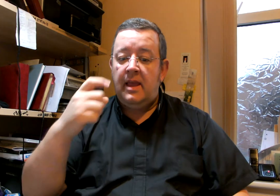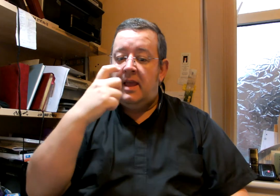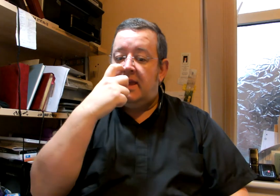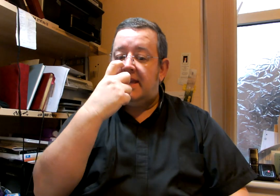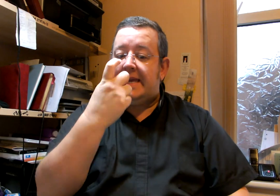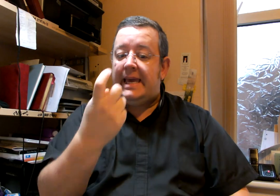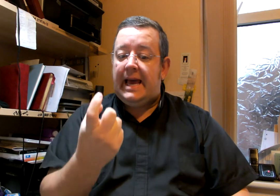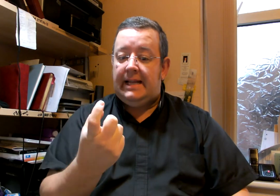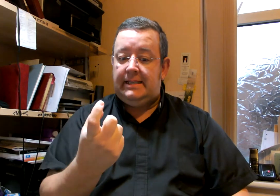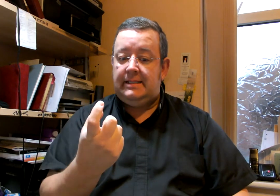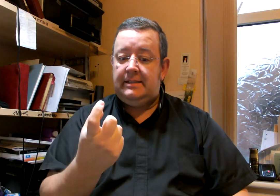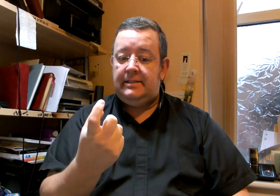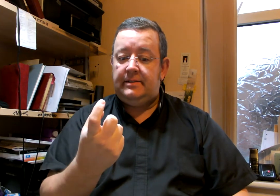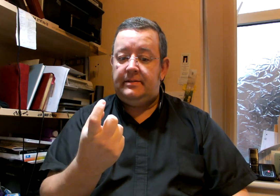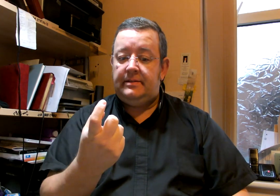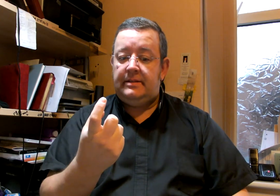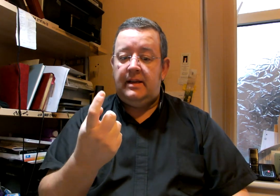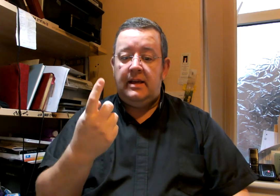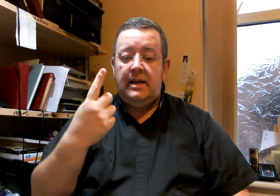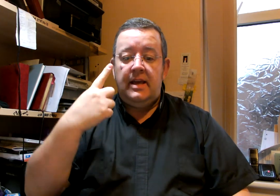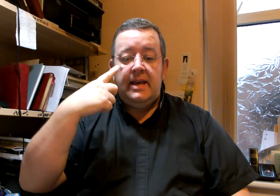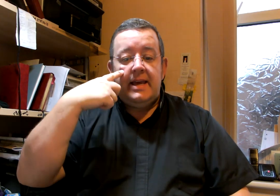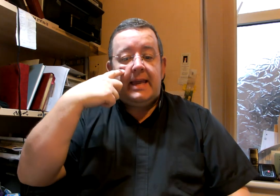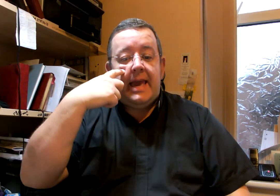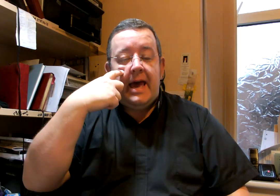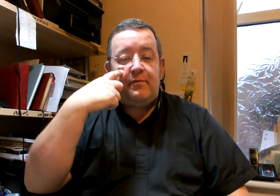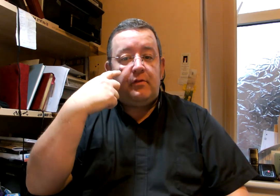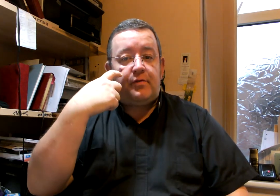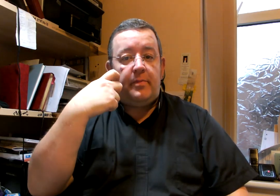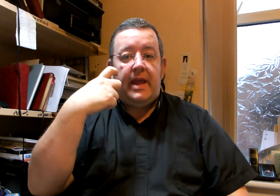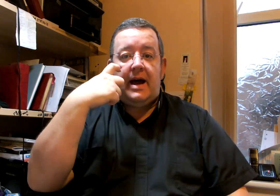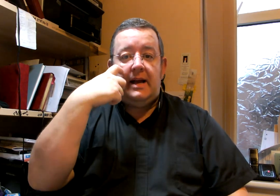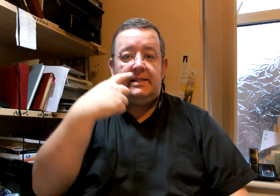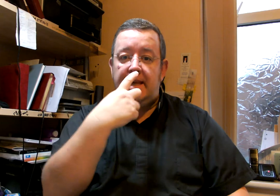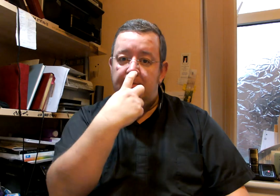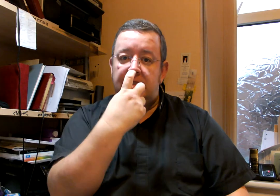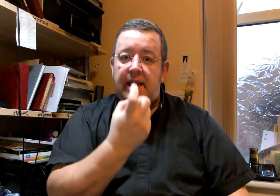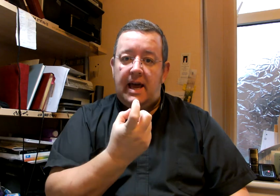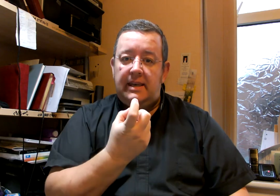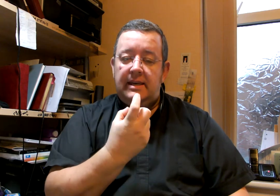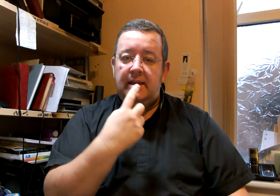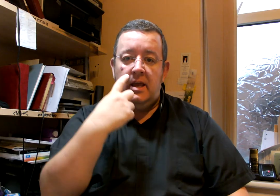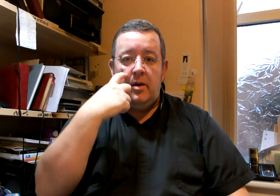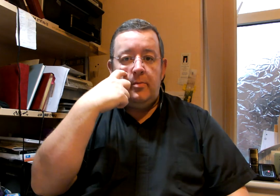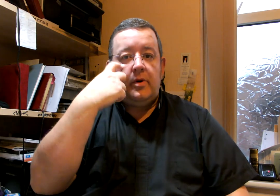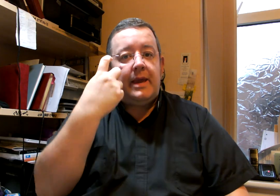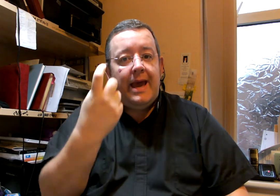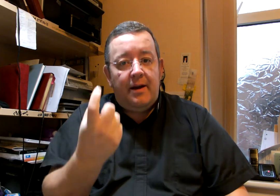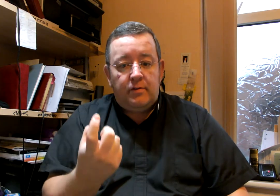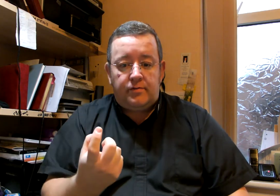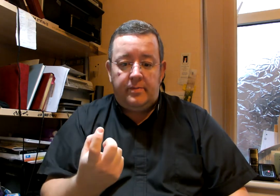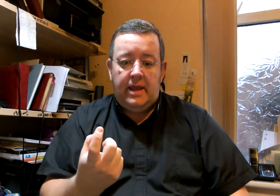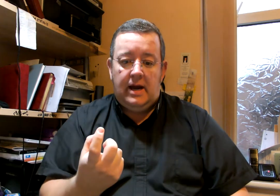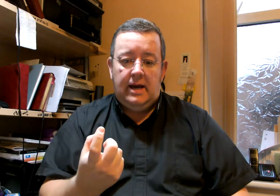Can. Careful from the eye. Same as can, but careful from the eye.